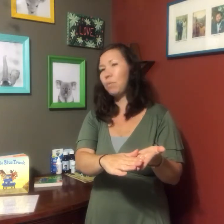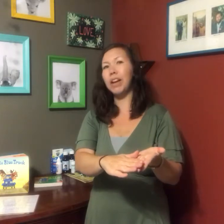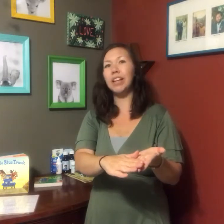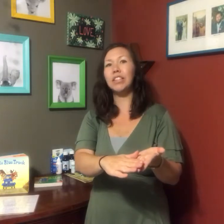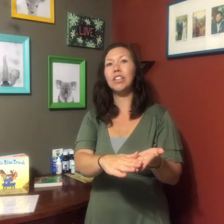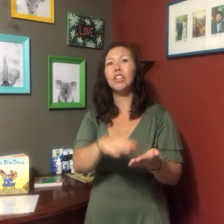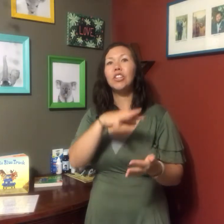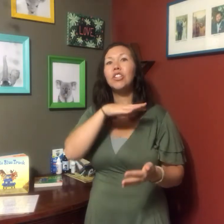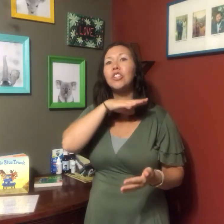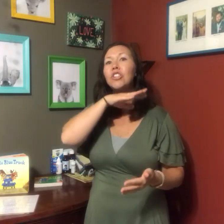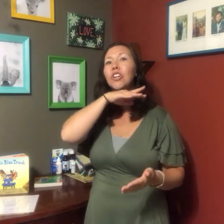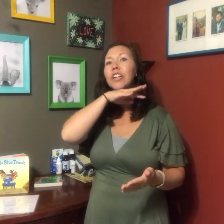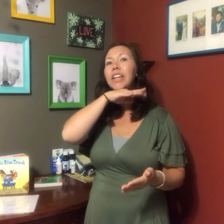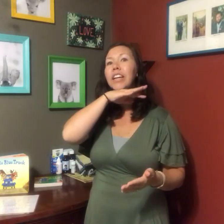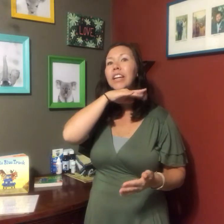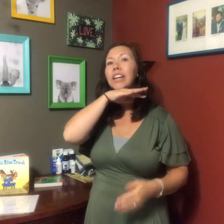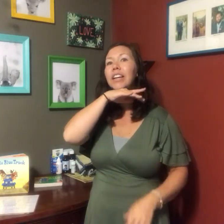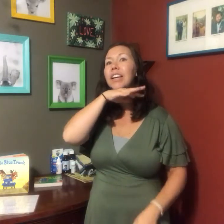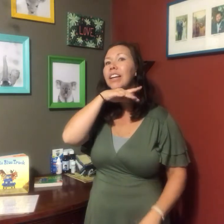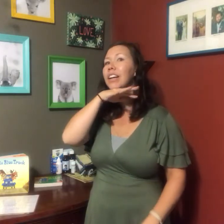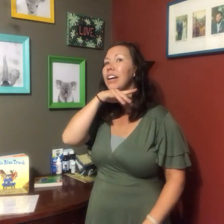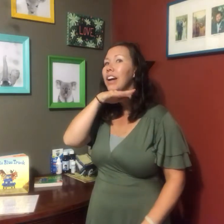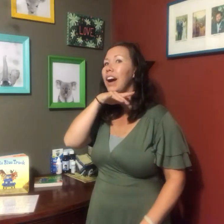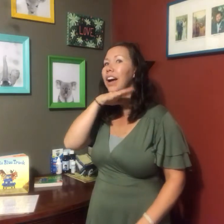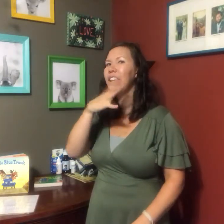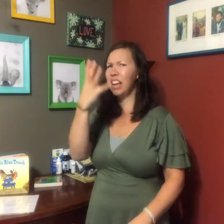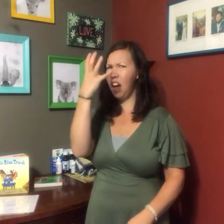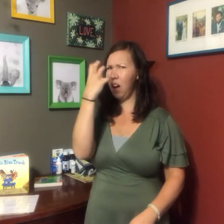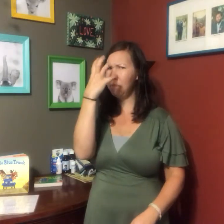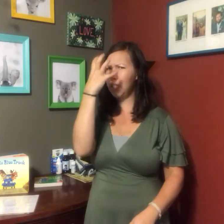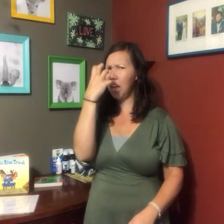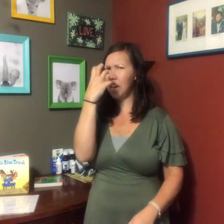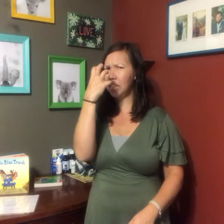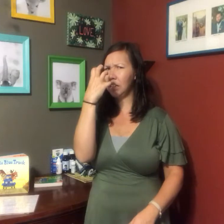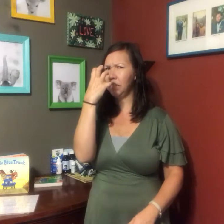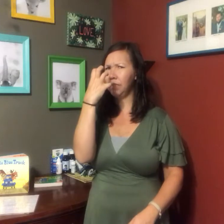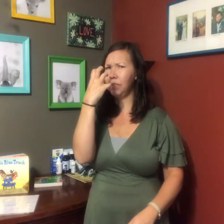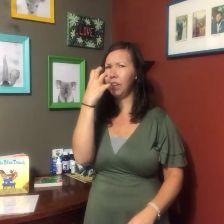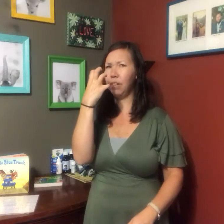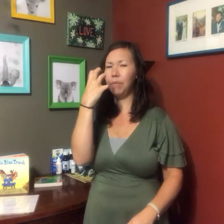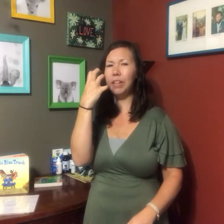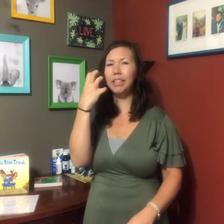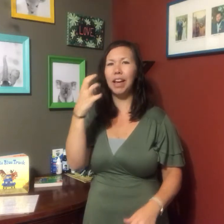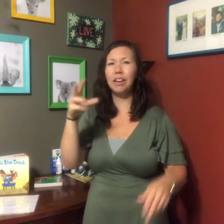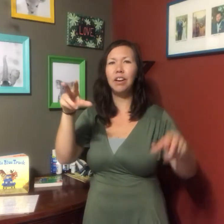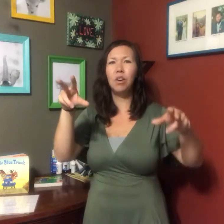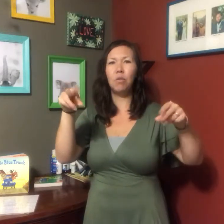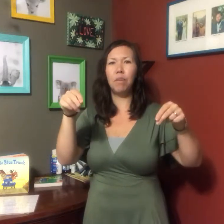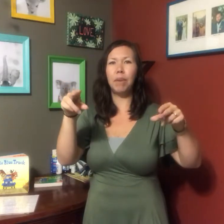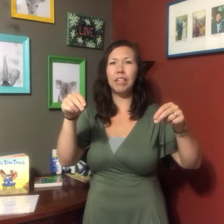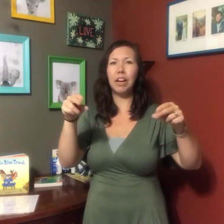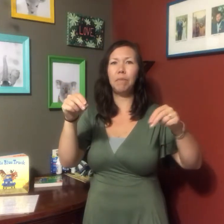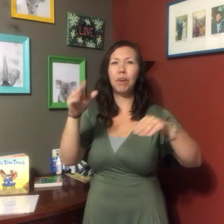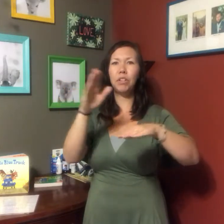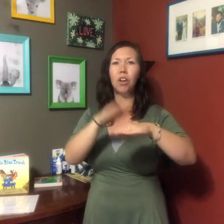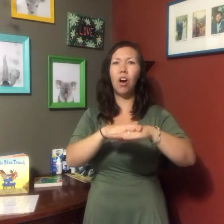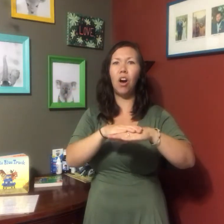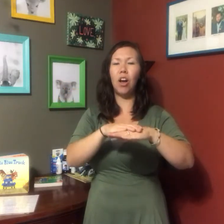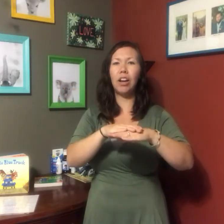when it's dirty, I get upset. Then it repeats again, when my diaper's on,